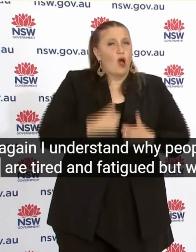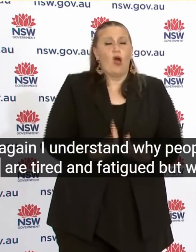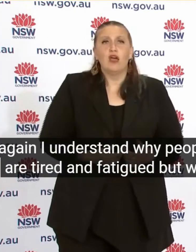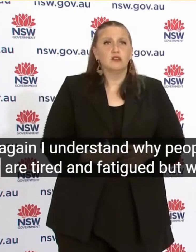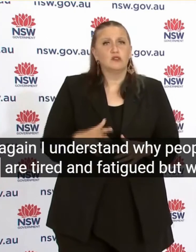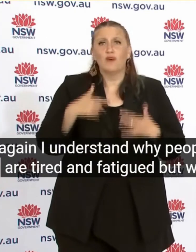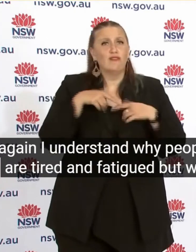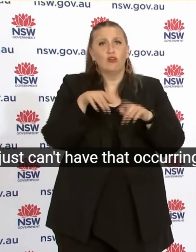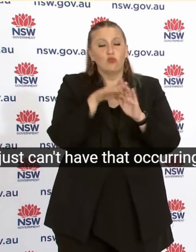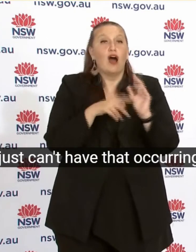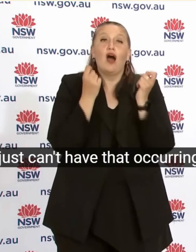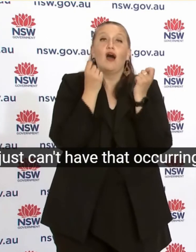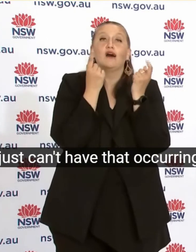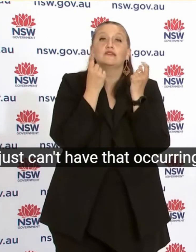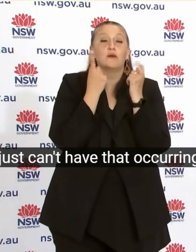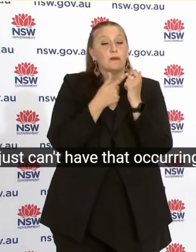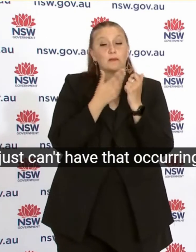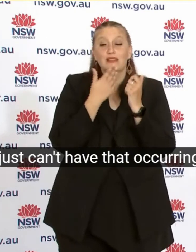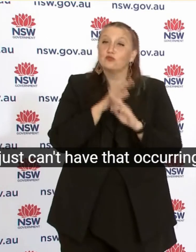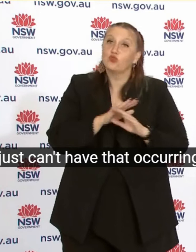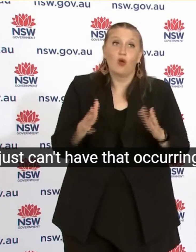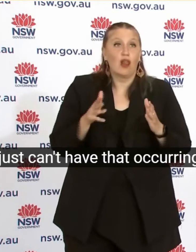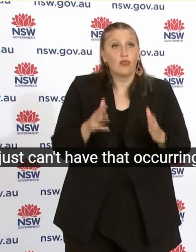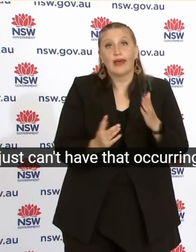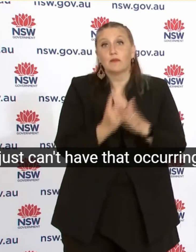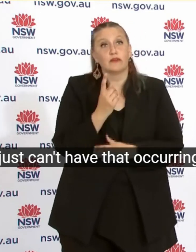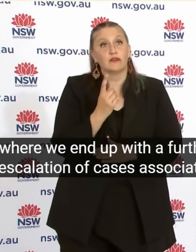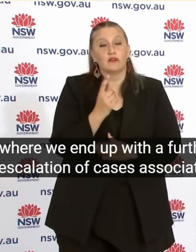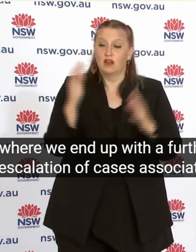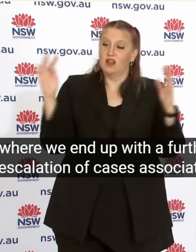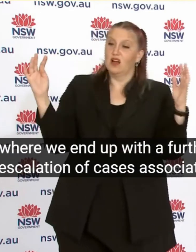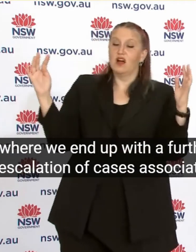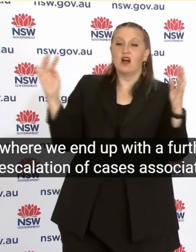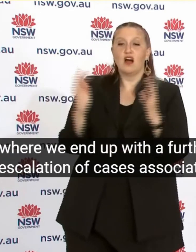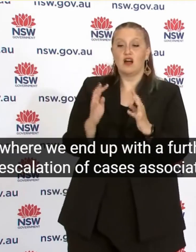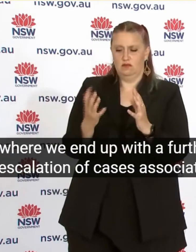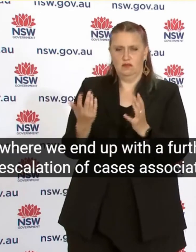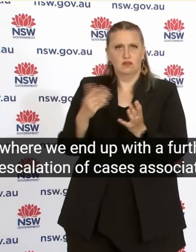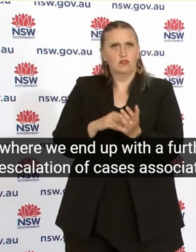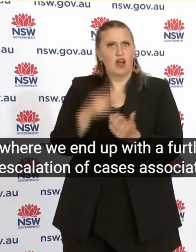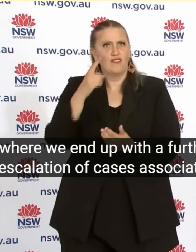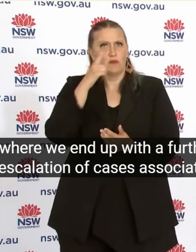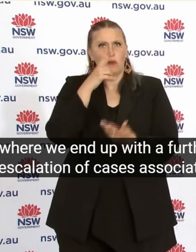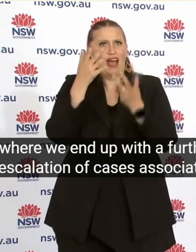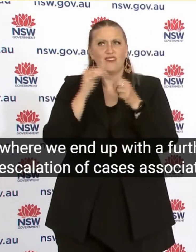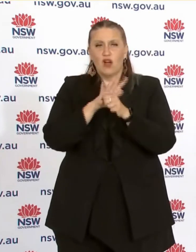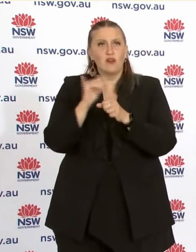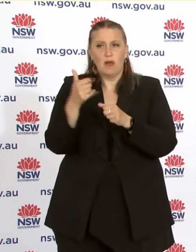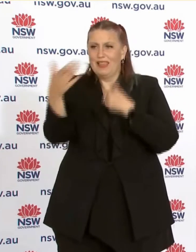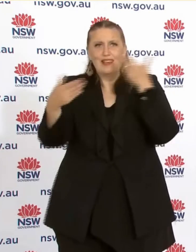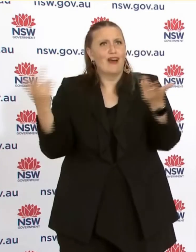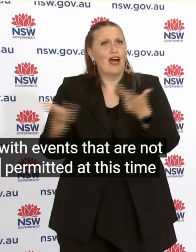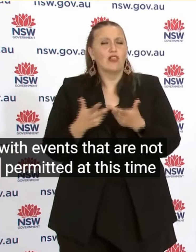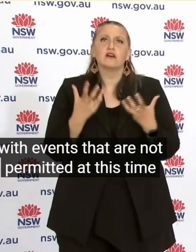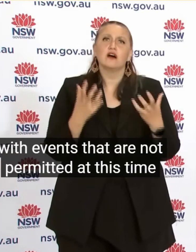But we just Can't have That occurring Where we end up With a further Escalation of cases Associated